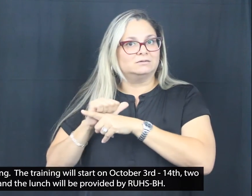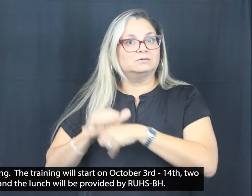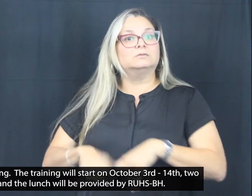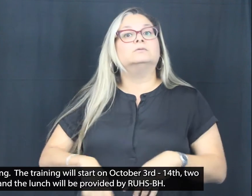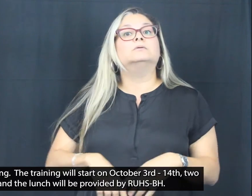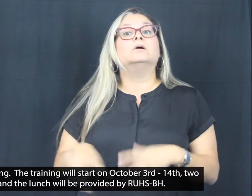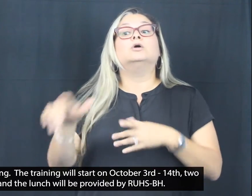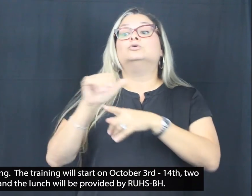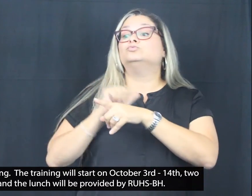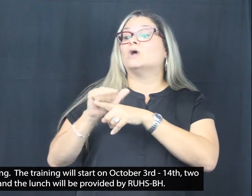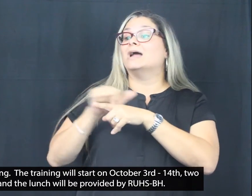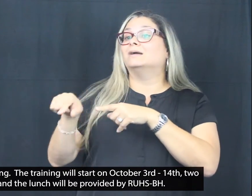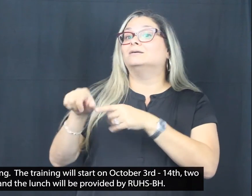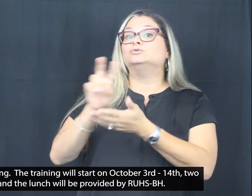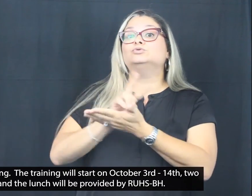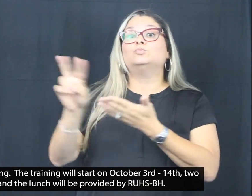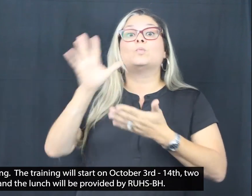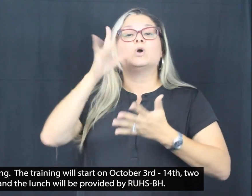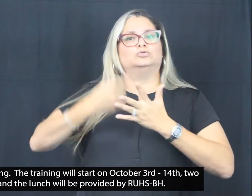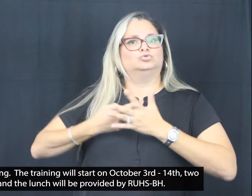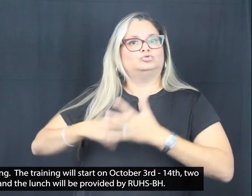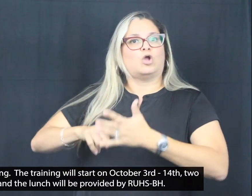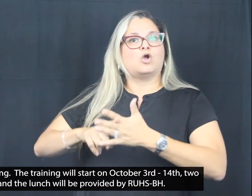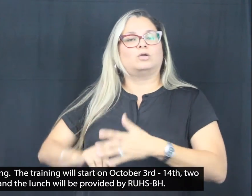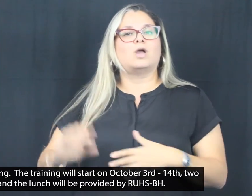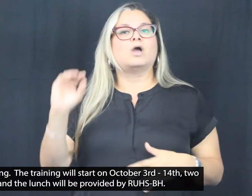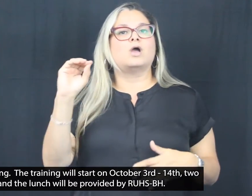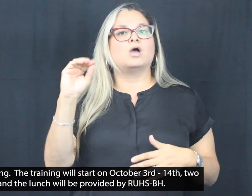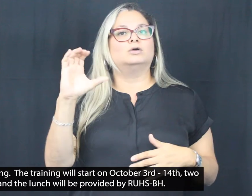and lunch will be provided by RUHSBH.